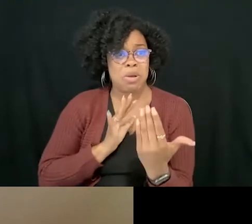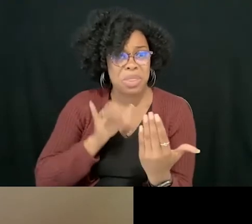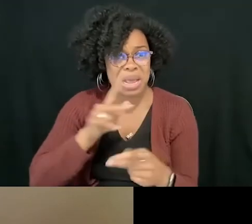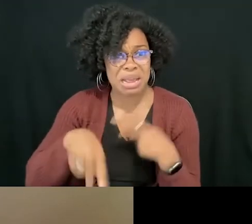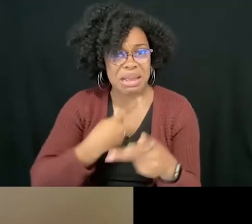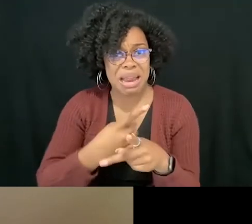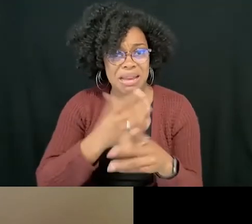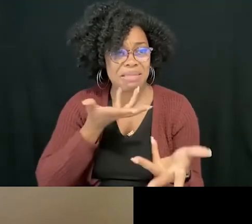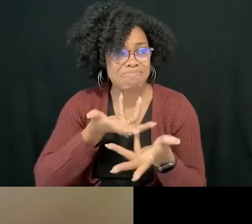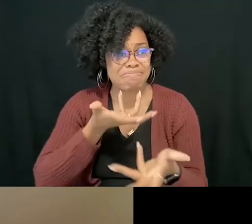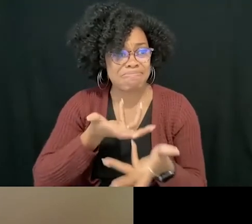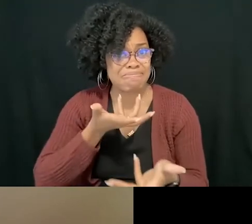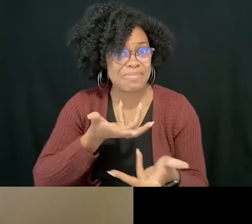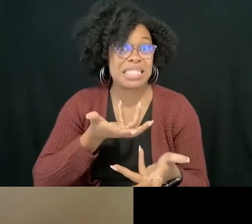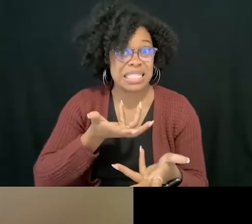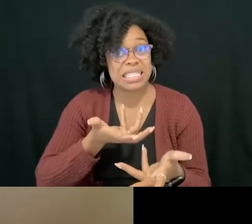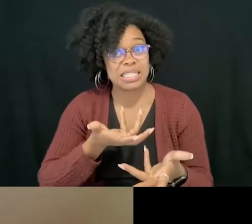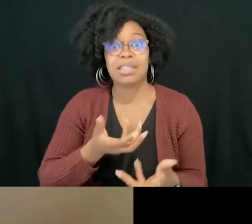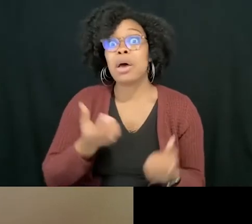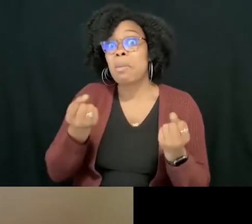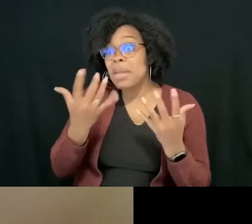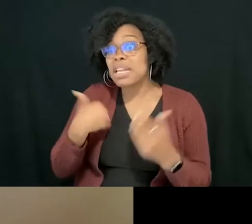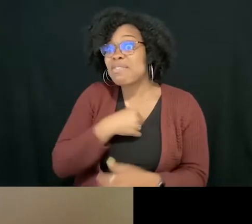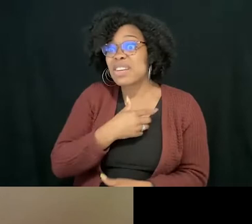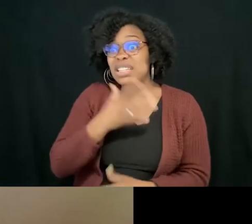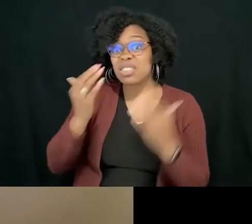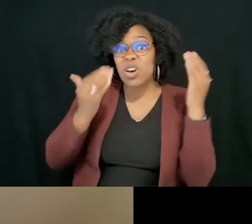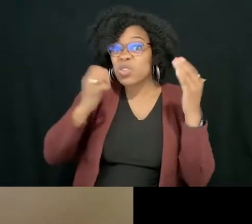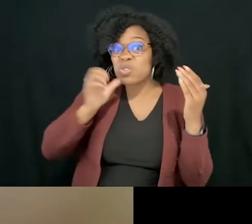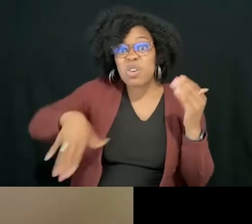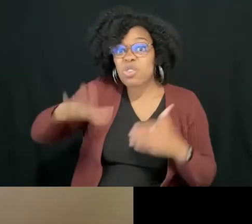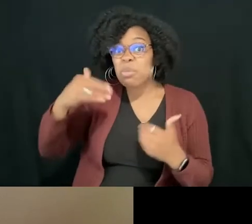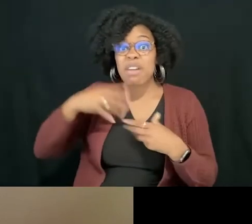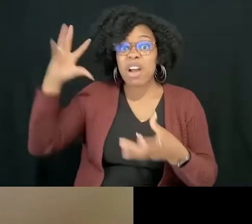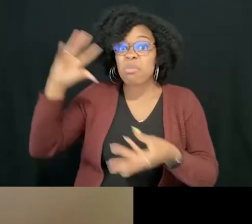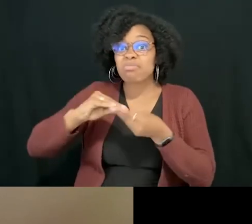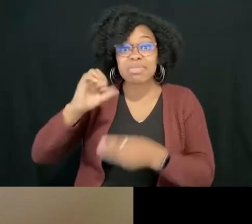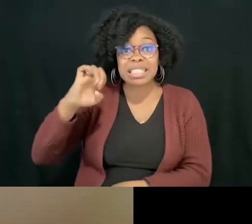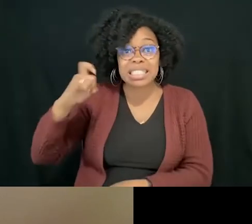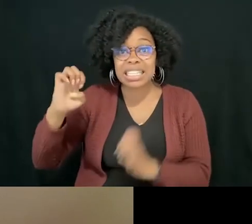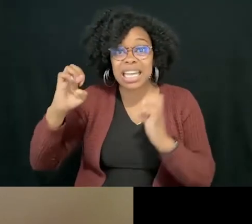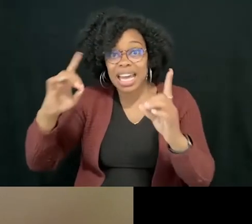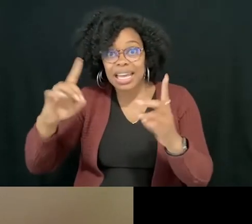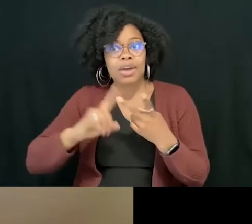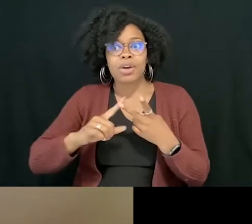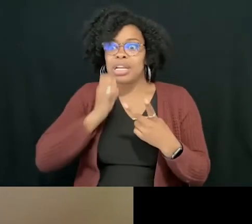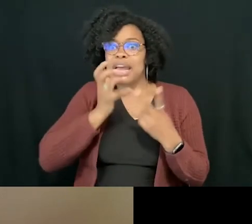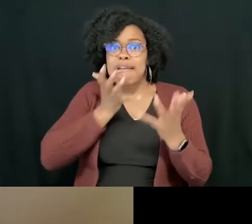us adults today didn't grow up with comprehensive sex ed or shame free talks. And so it's